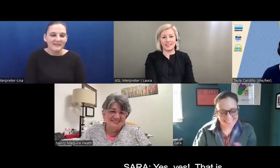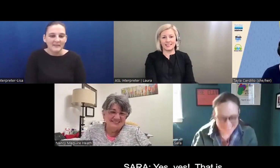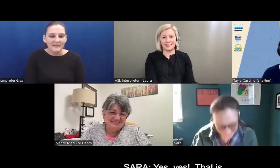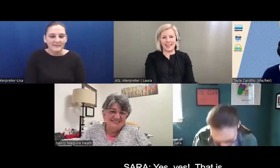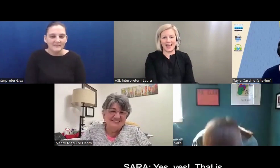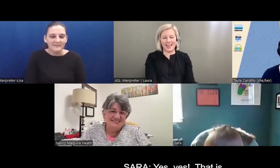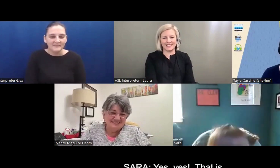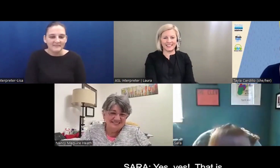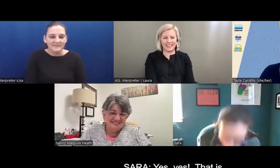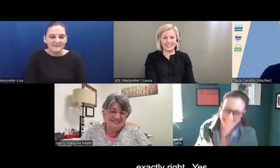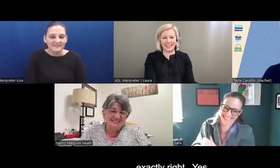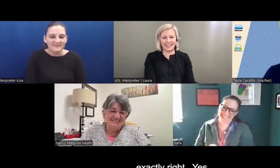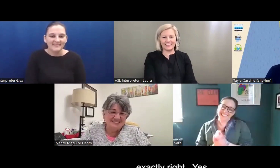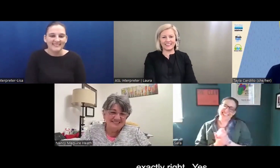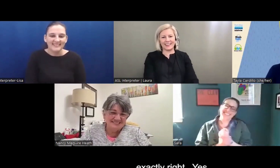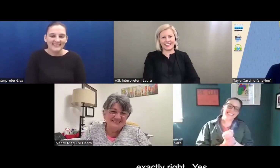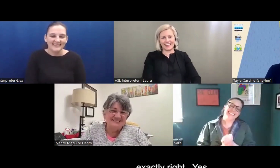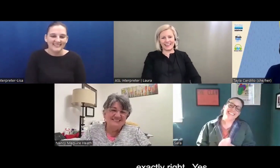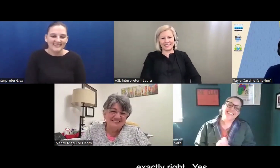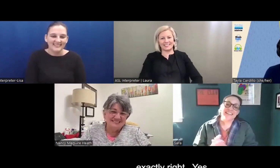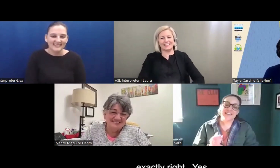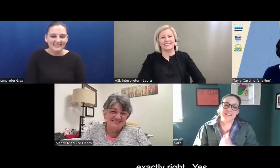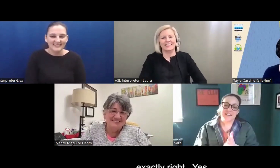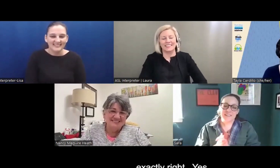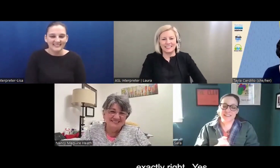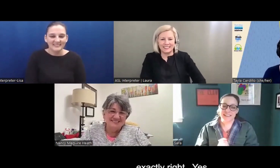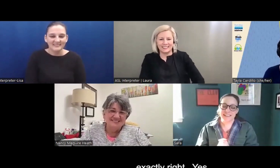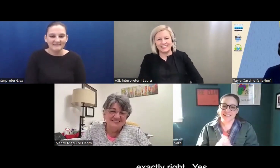Yes, yes, that's exactly right. Yes.